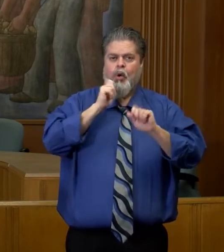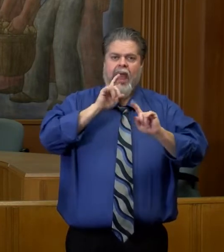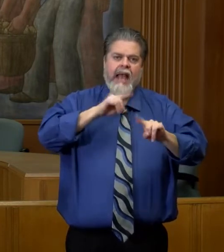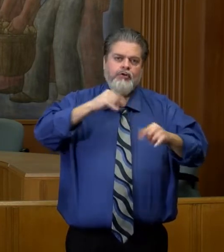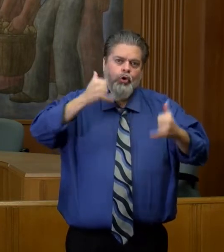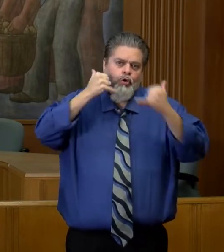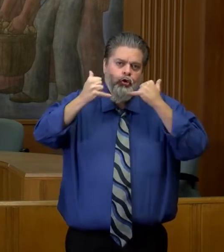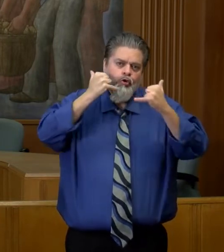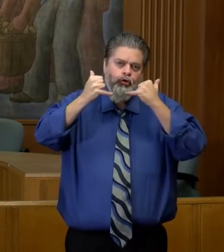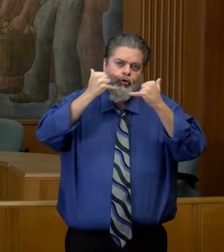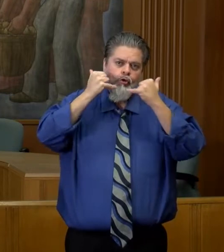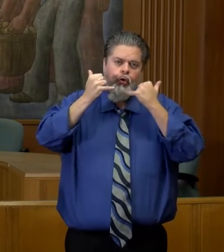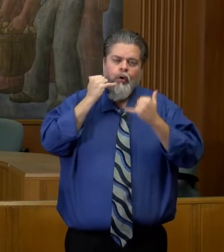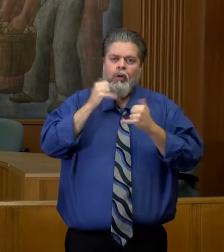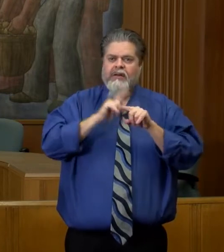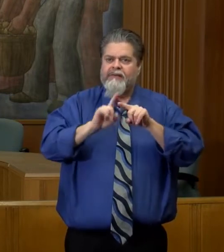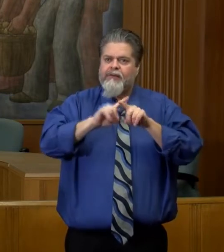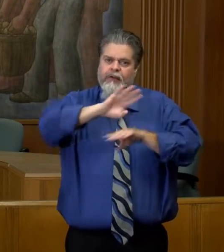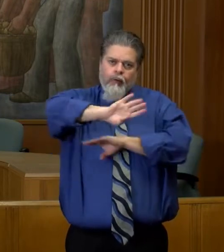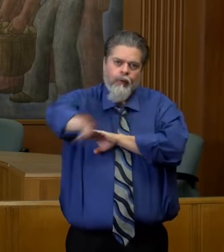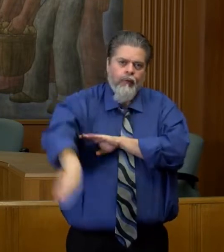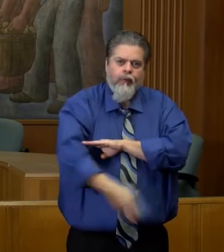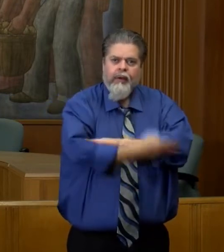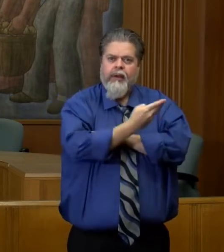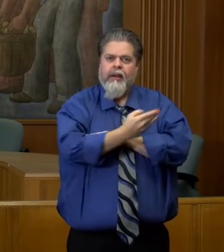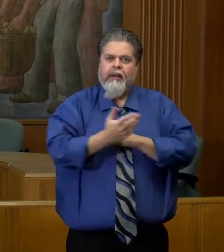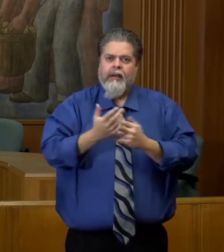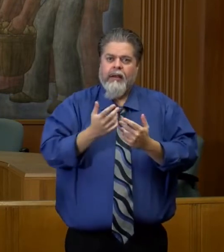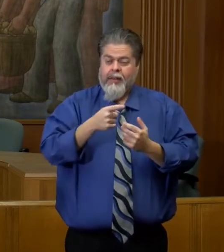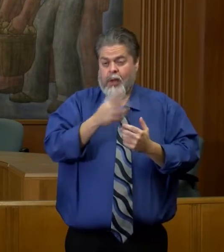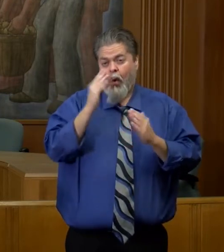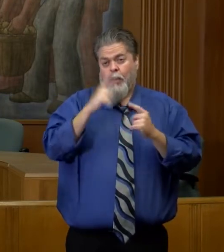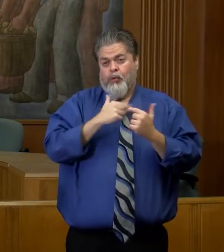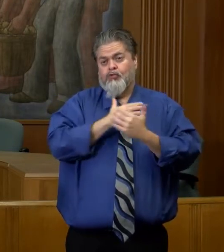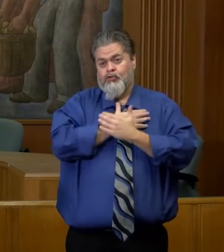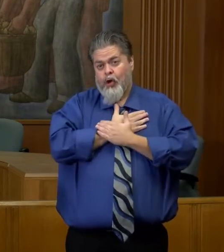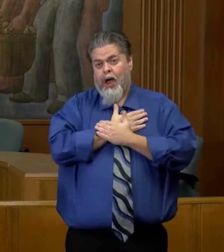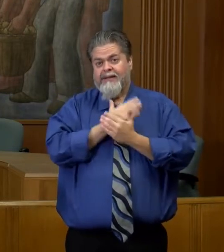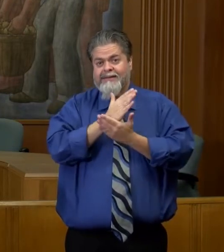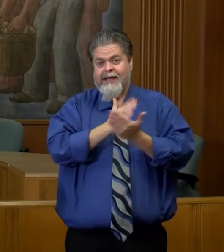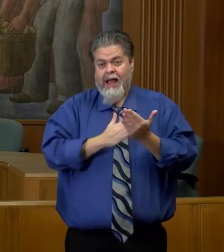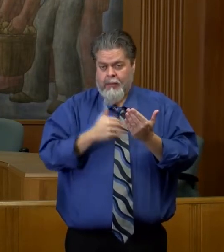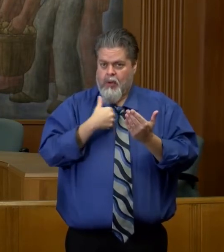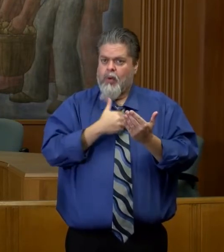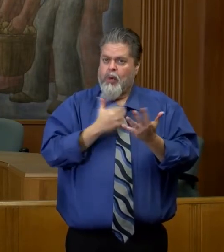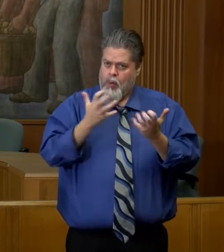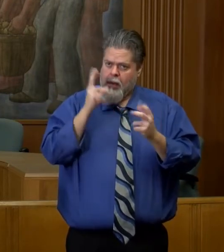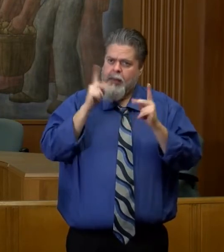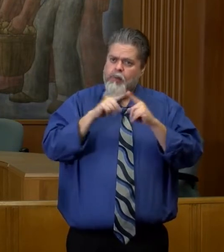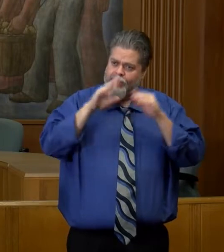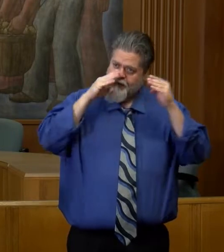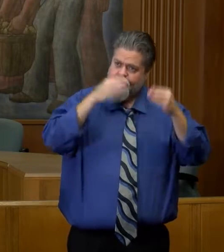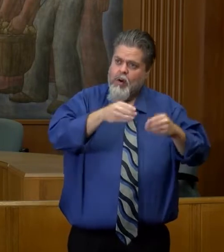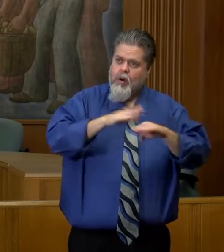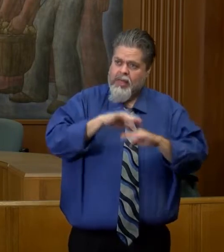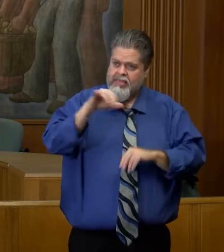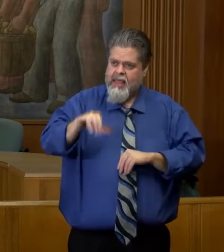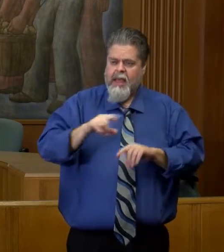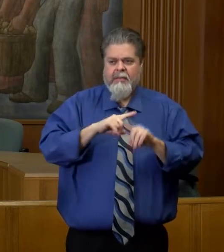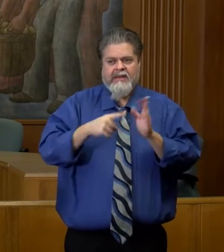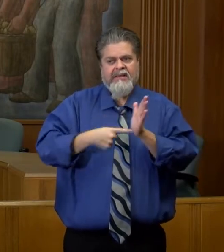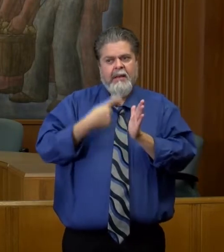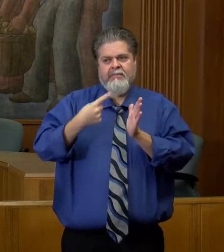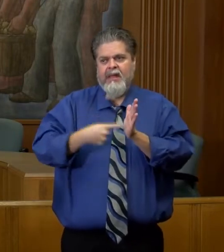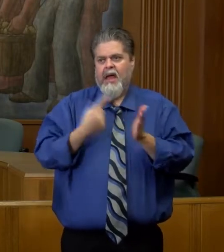call at all hours, even though they expect, you know, to maybe be able to relax a little bit. We absolutely want people to focus on that. But there's